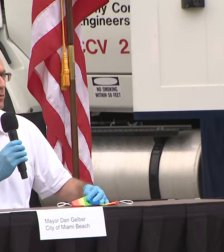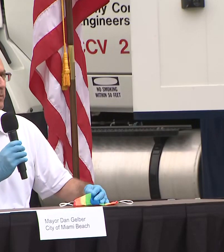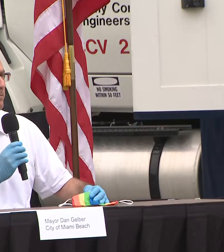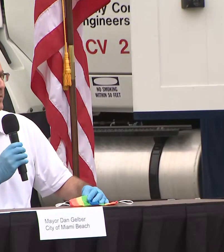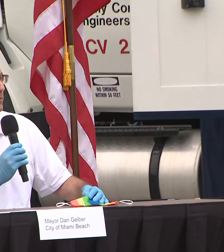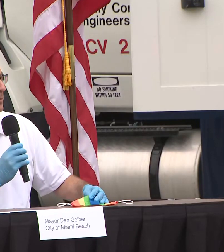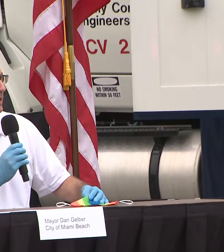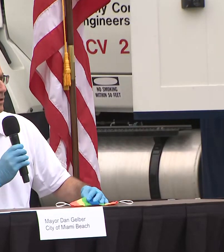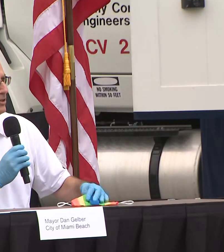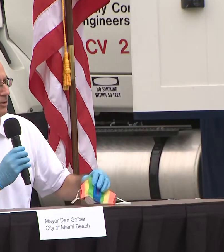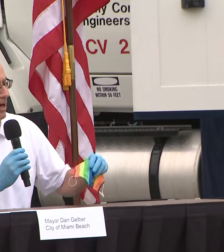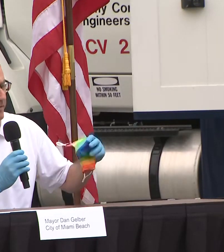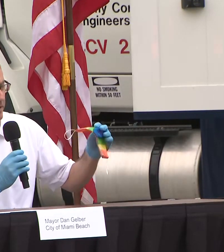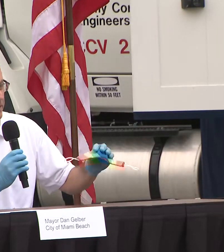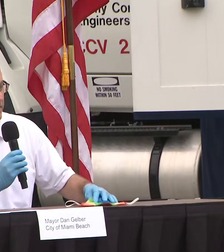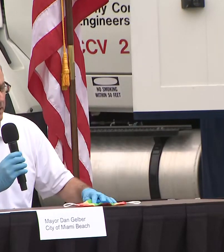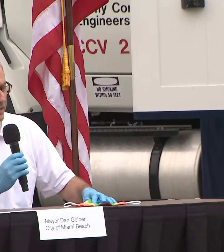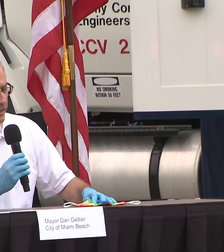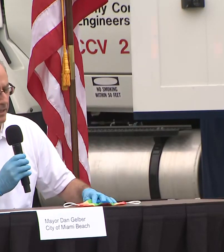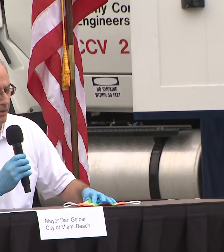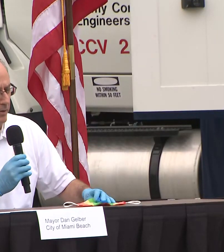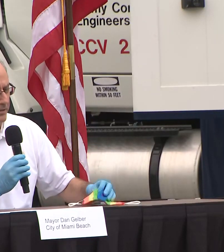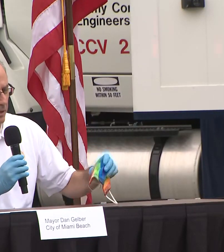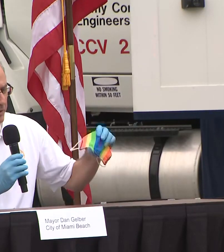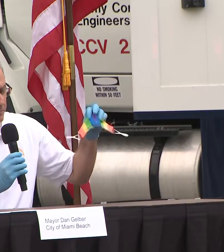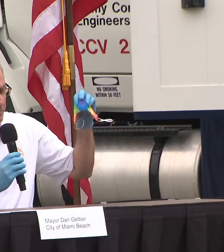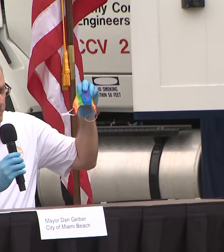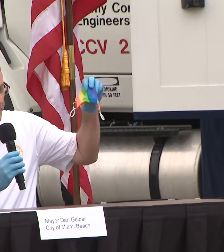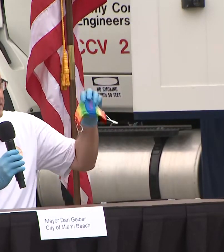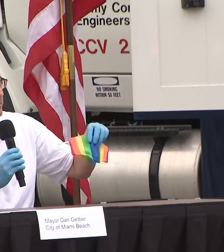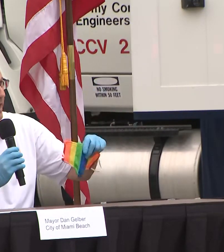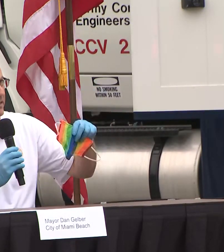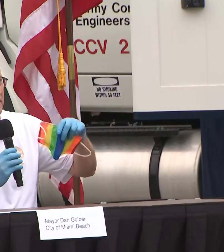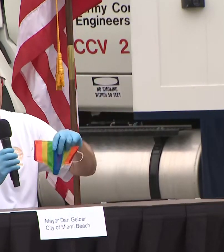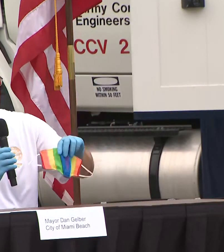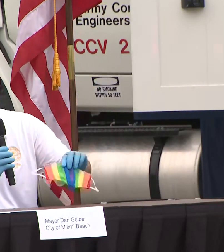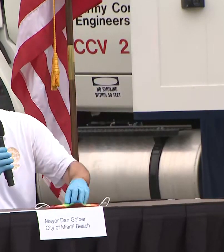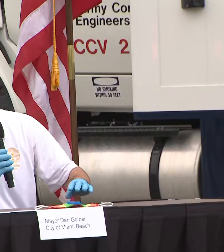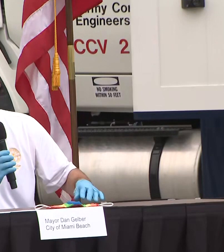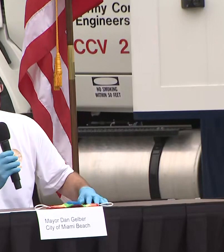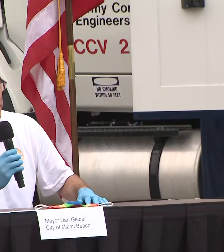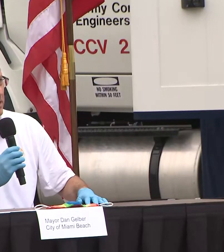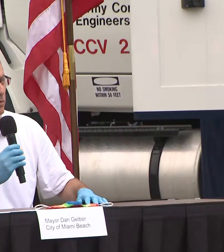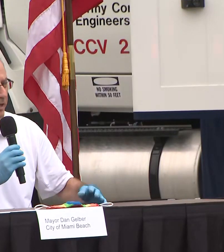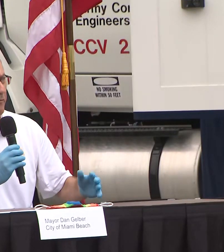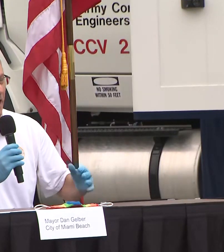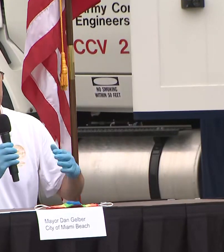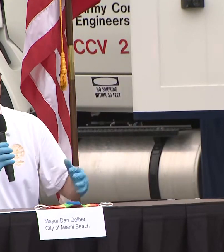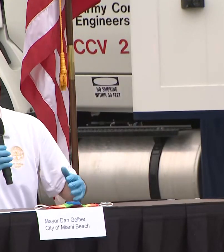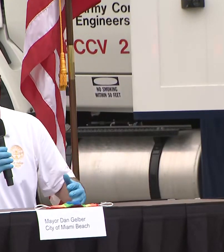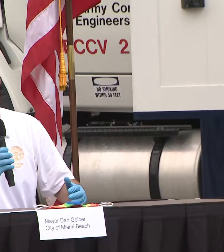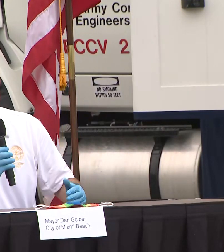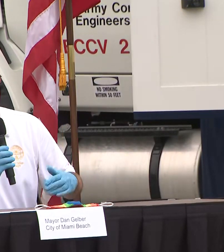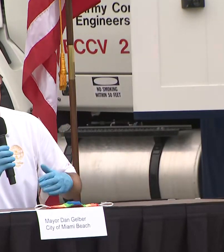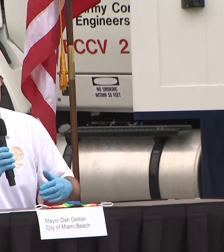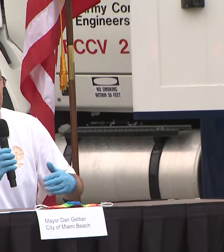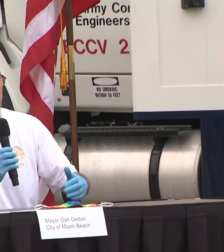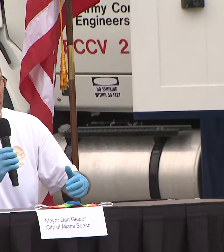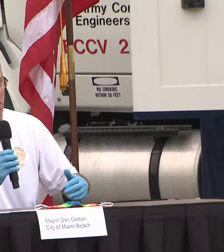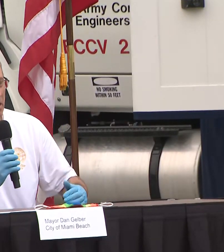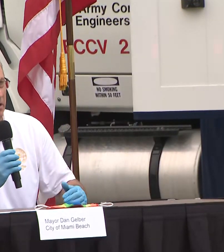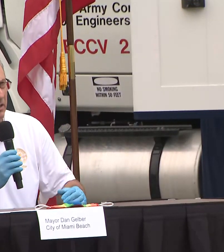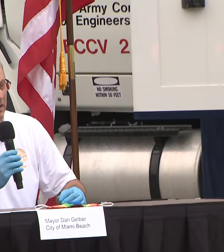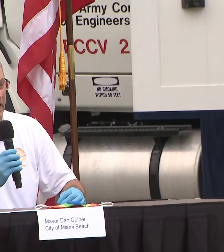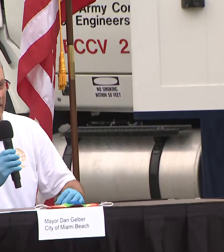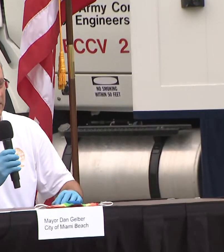thousands of people would would be on Ocean Drive in a you know and so we we made some masks that reflect that we we find a way to express